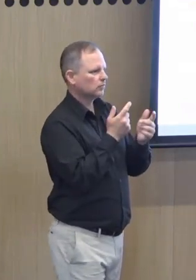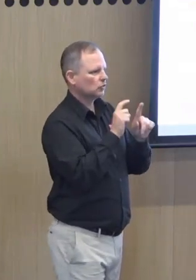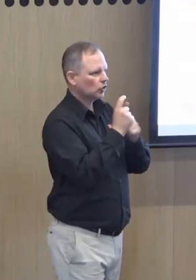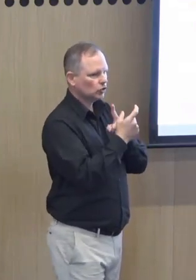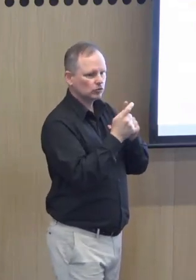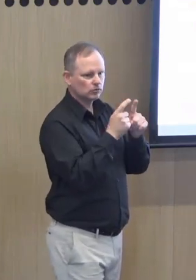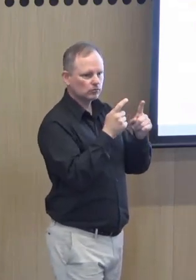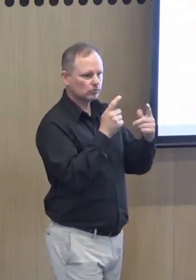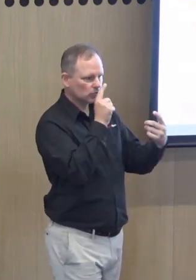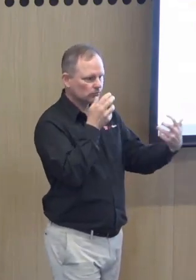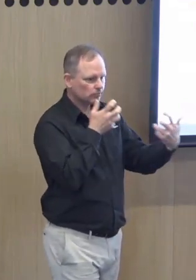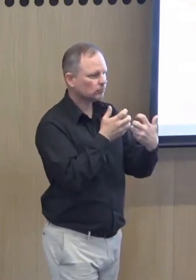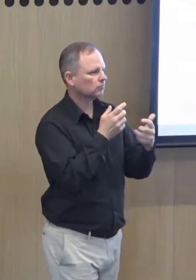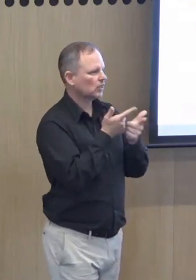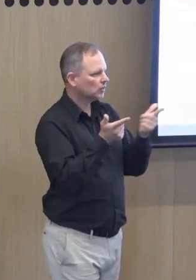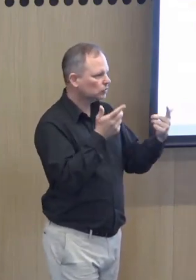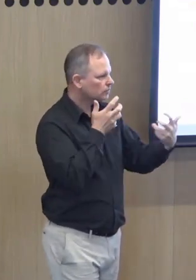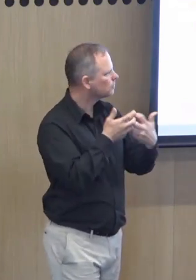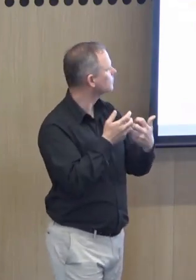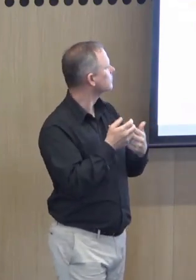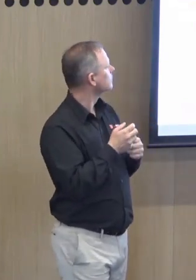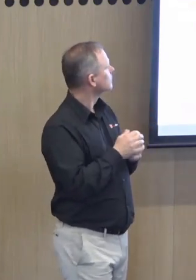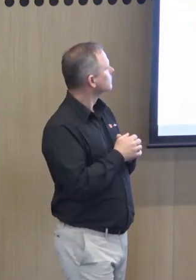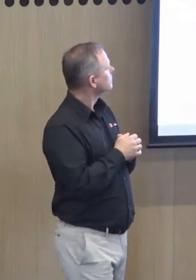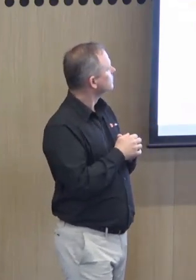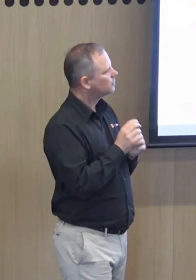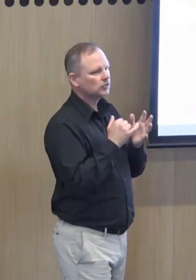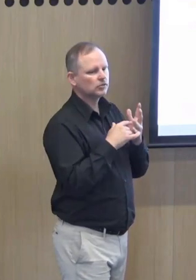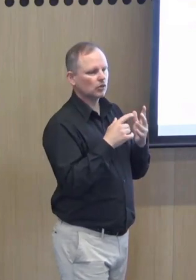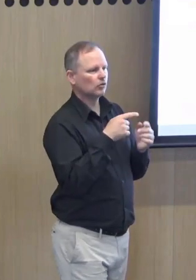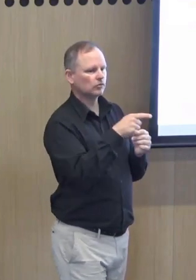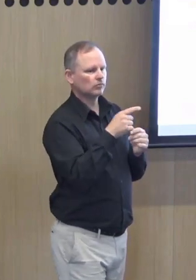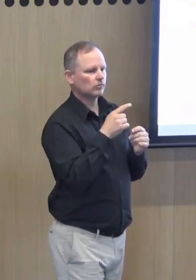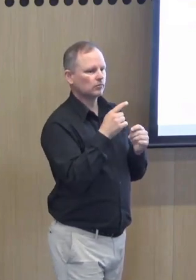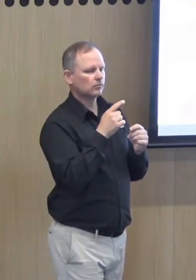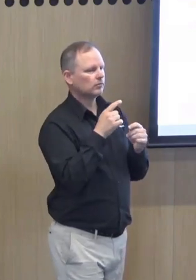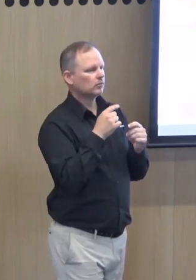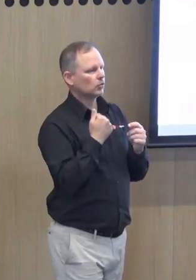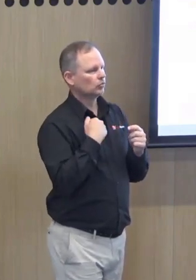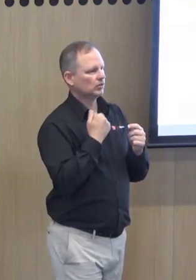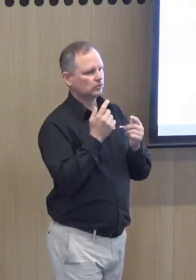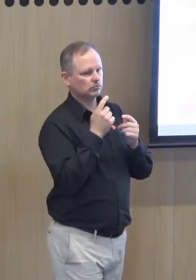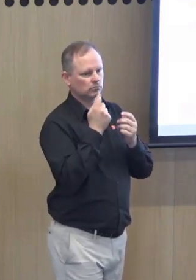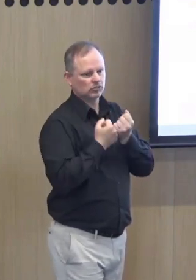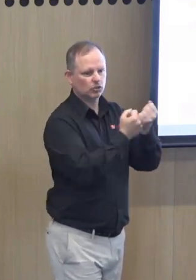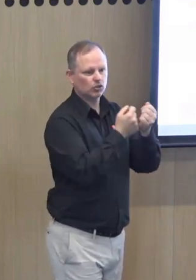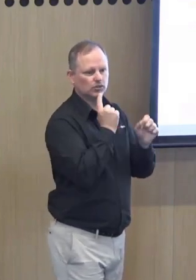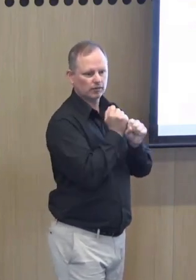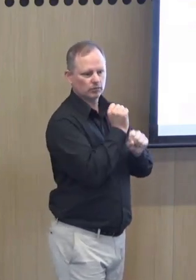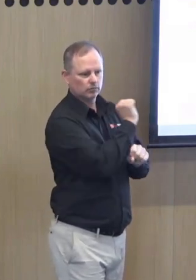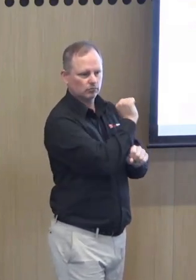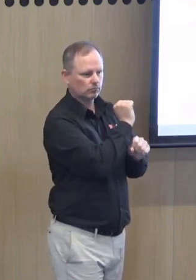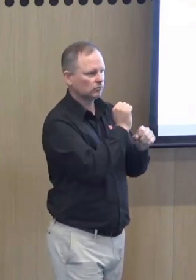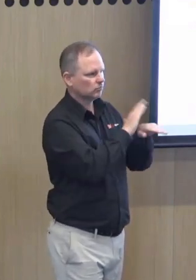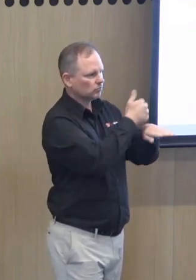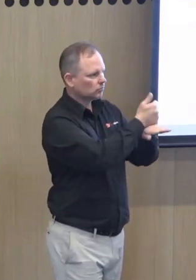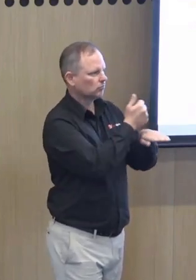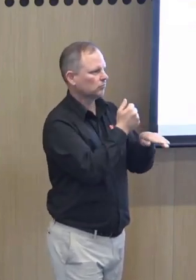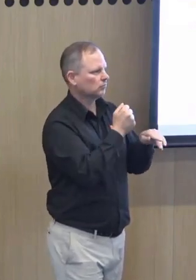We need to ensure that there's cultural awareness, there's allowances for language, proper supports that